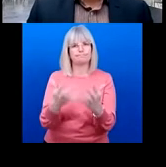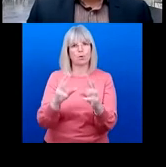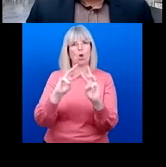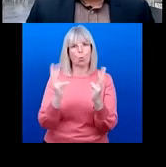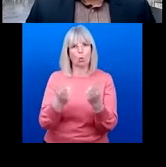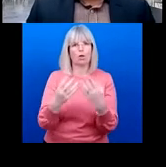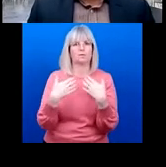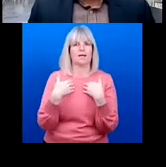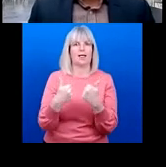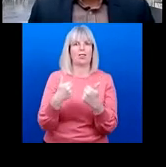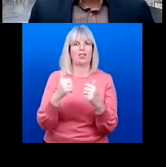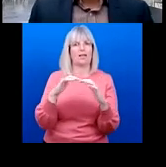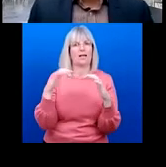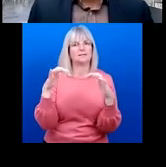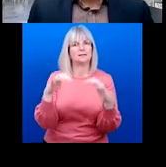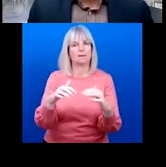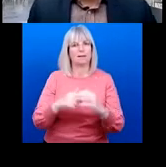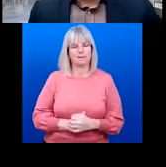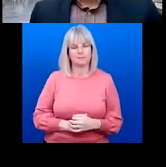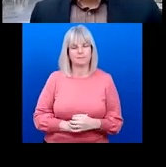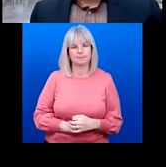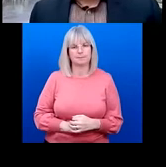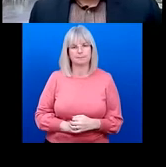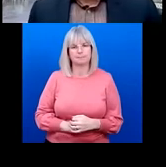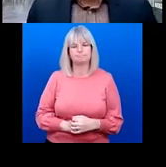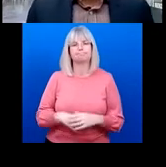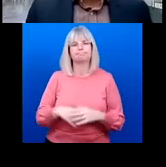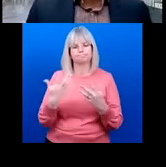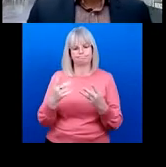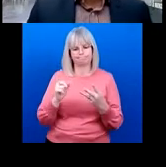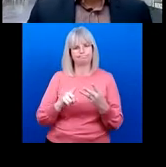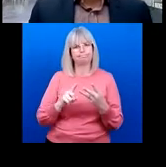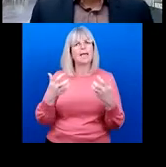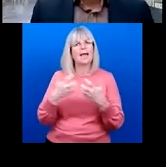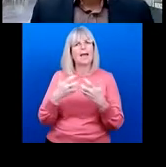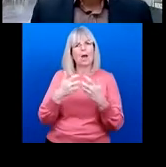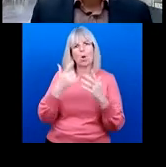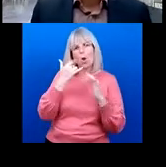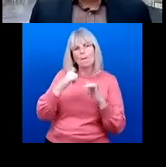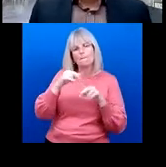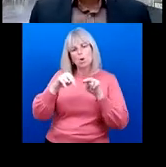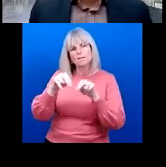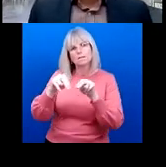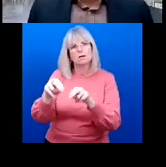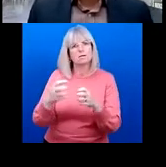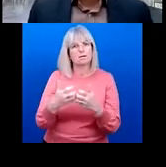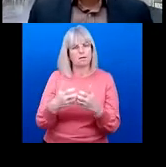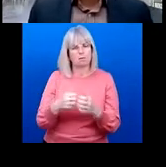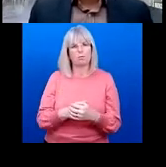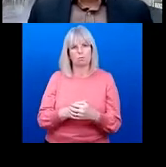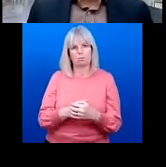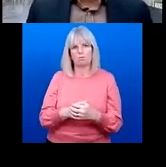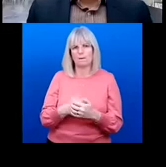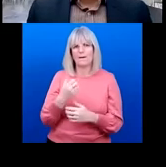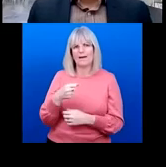Alakos So let's look now at how they will be monitored. Alakos And here I wanted to emphasize three key points